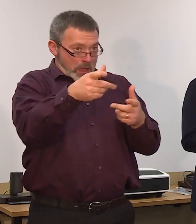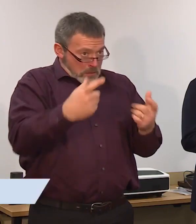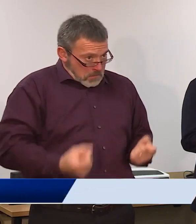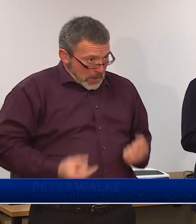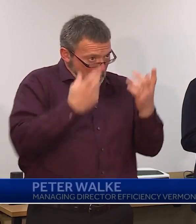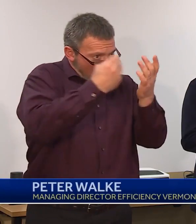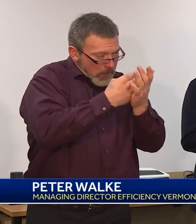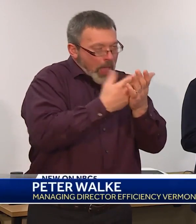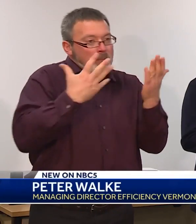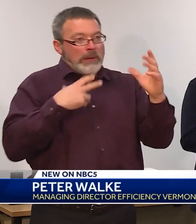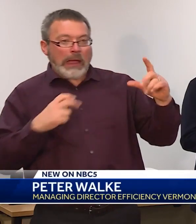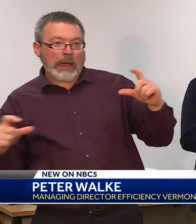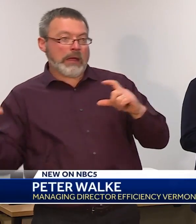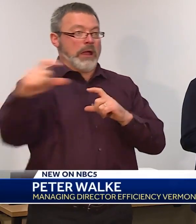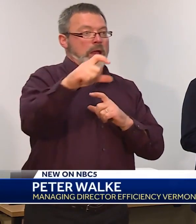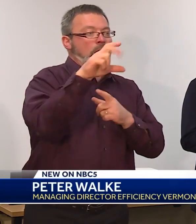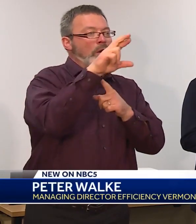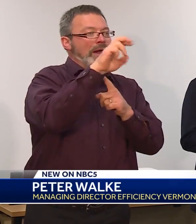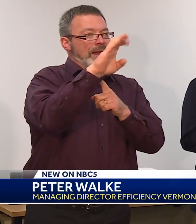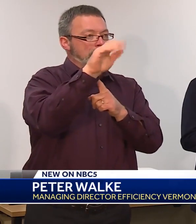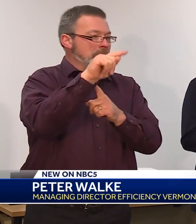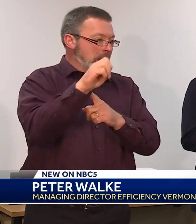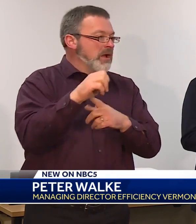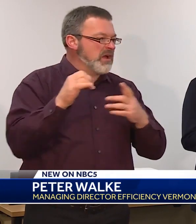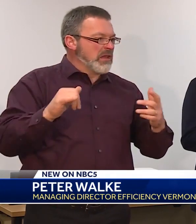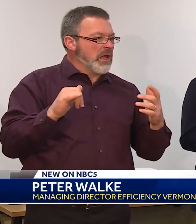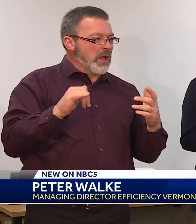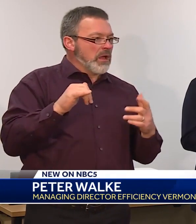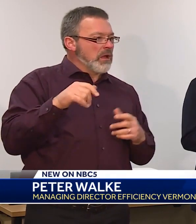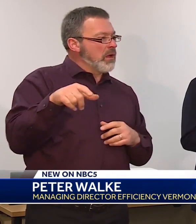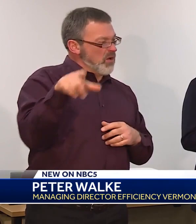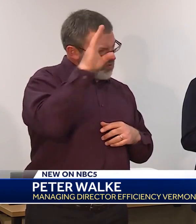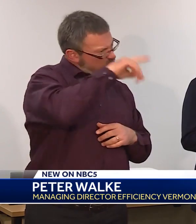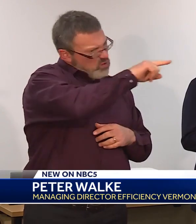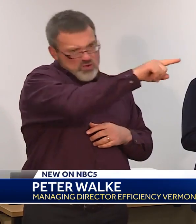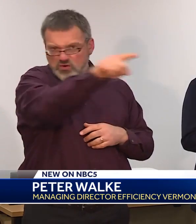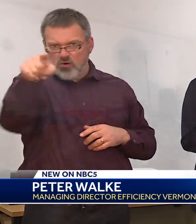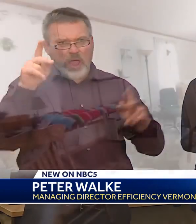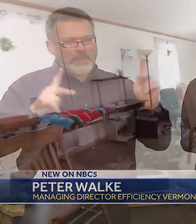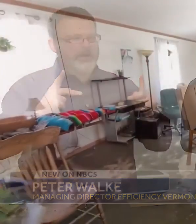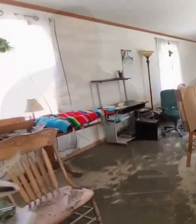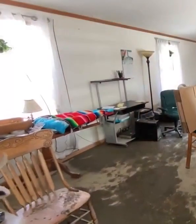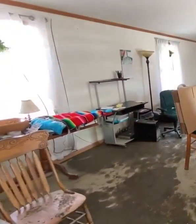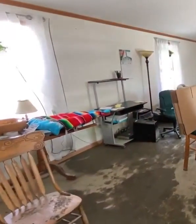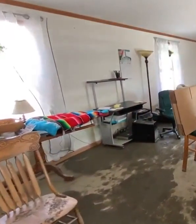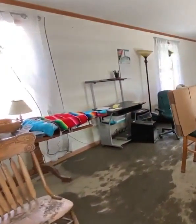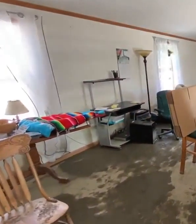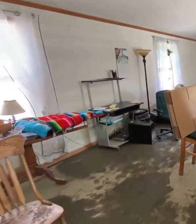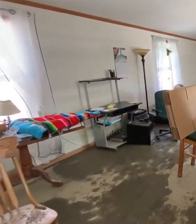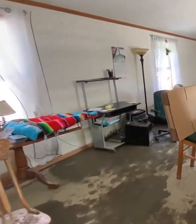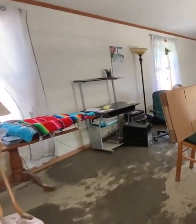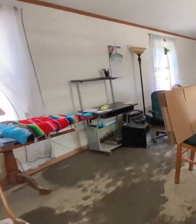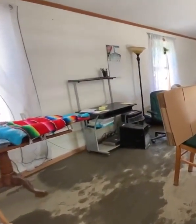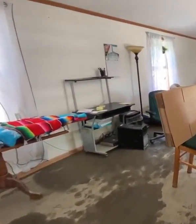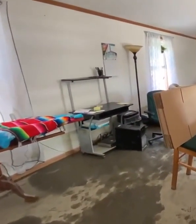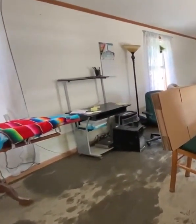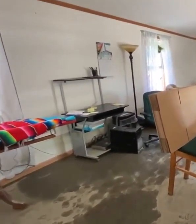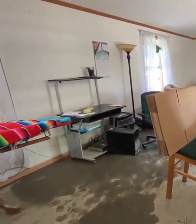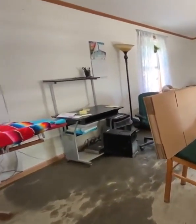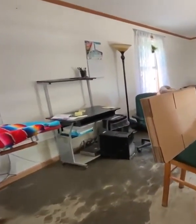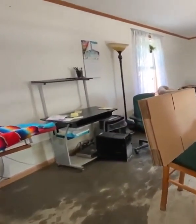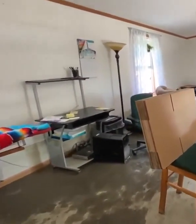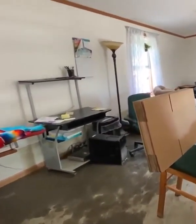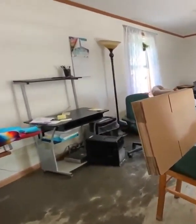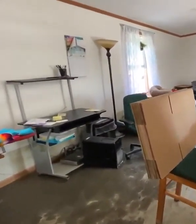We also know people are struggling. The scale of this challenge is overwhelming. The race to get flood affected. Vermonters